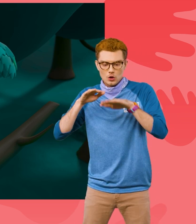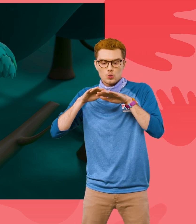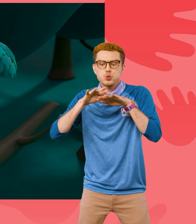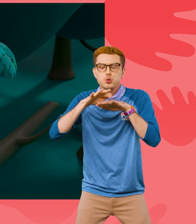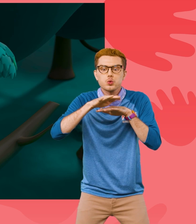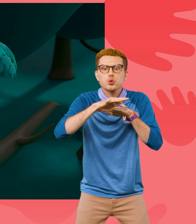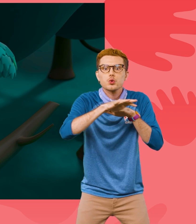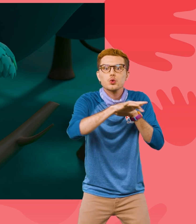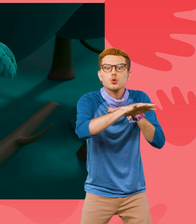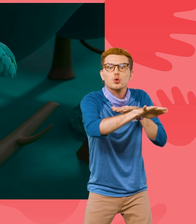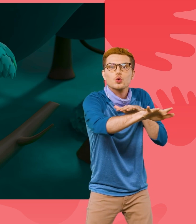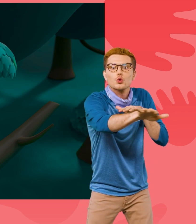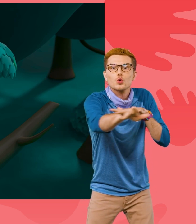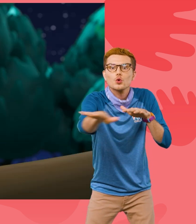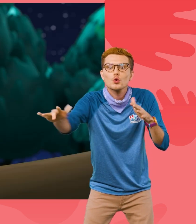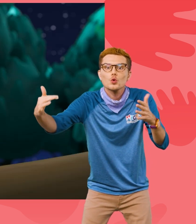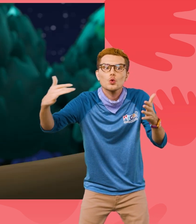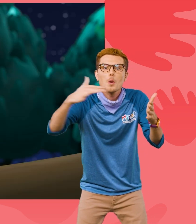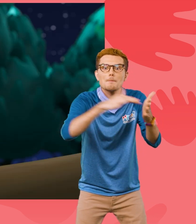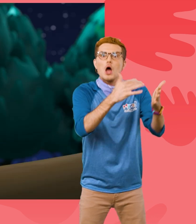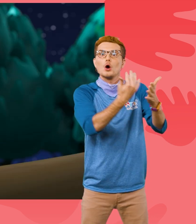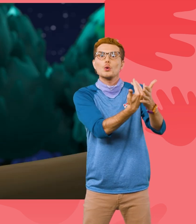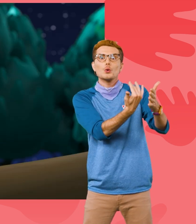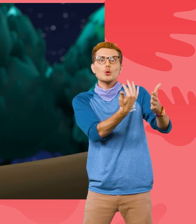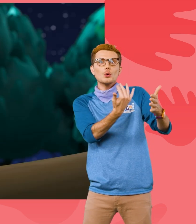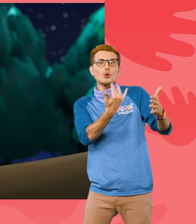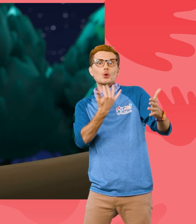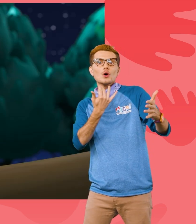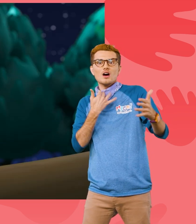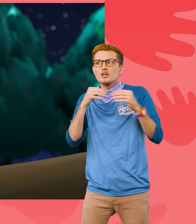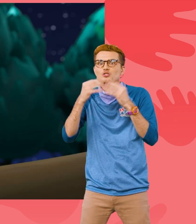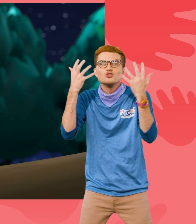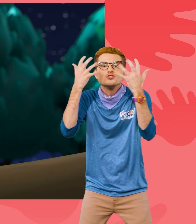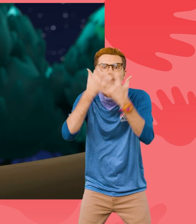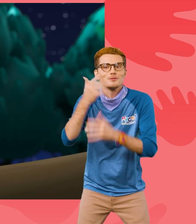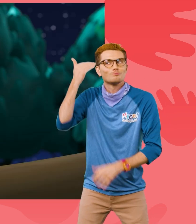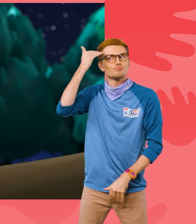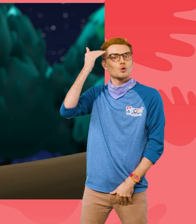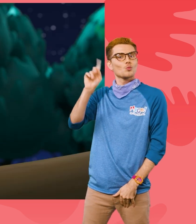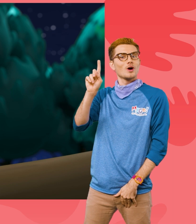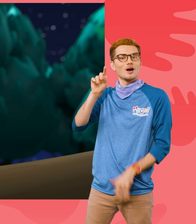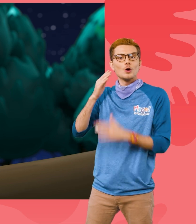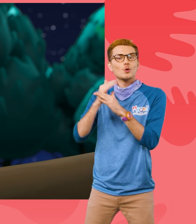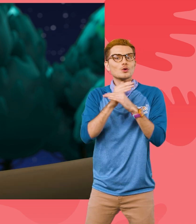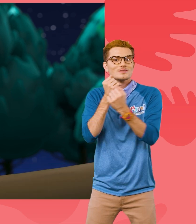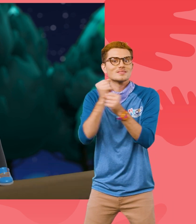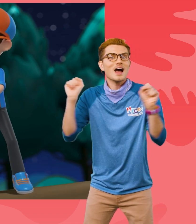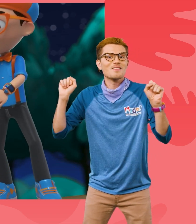objects and echo, so they can safely hear where they're at in the dark! Upload answer, D-Bo!